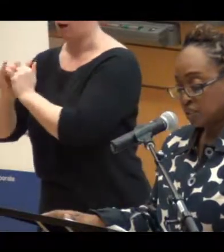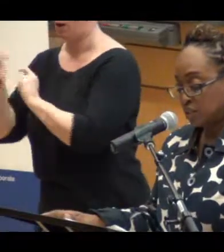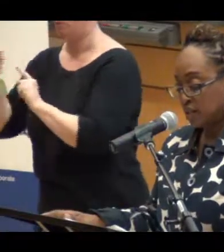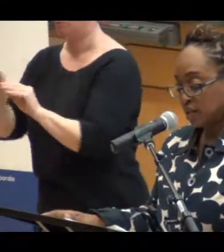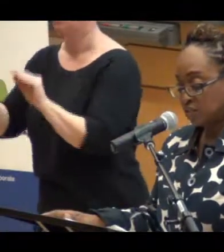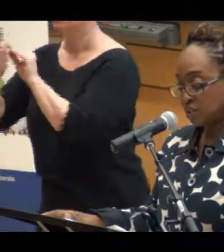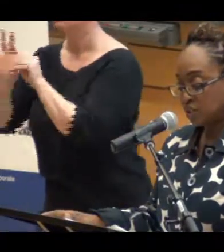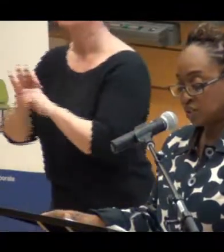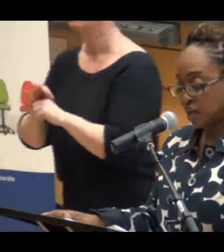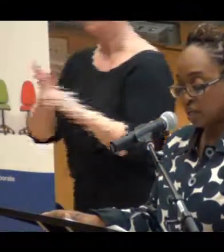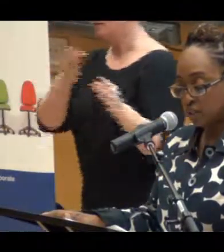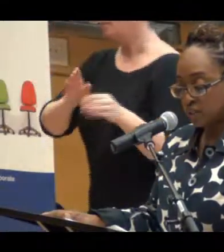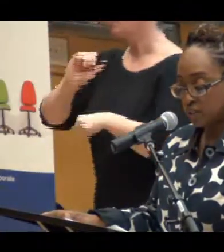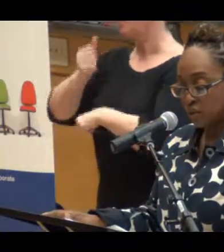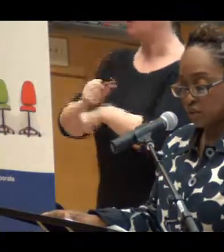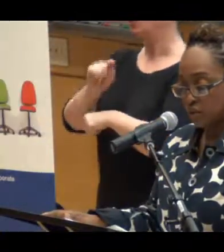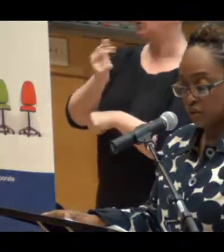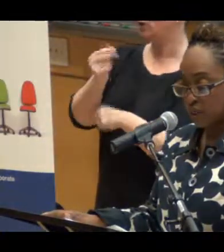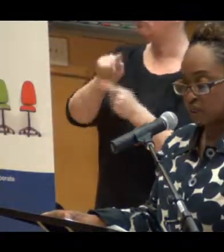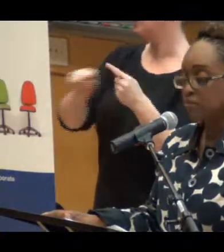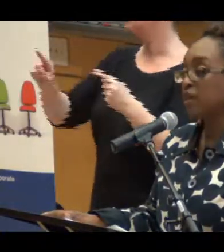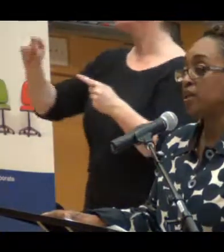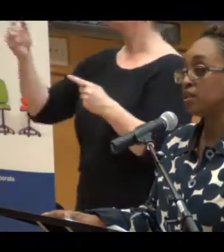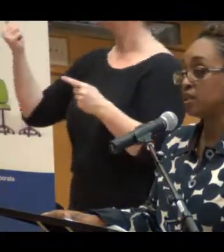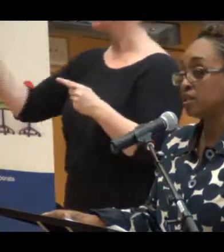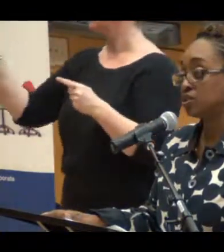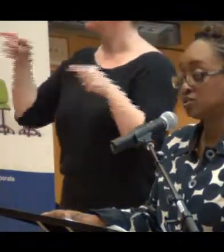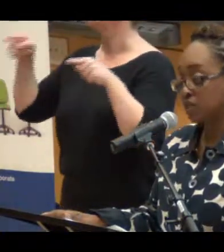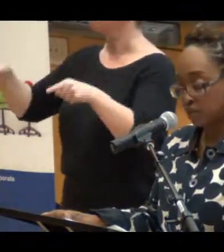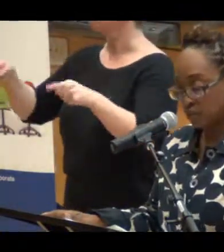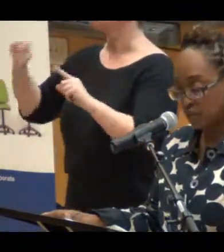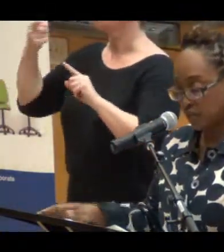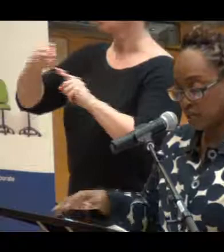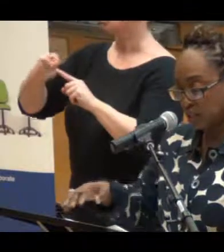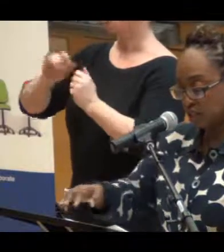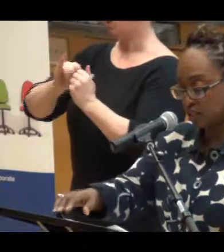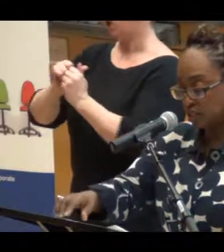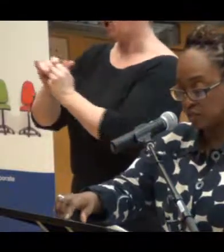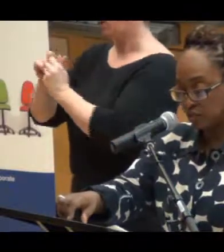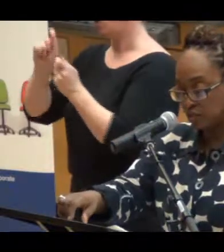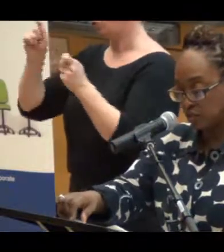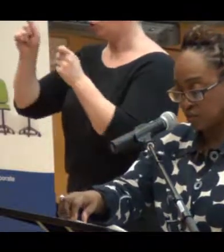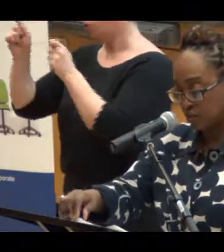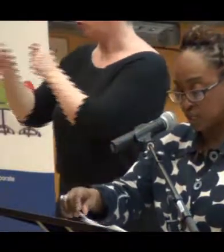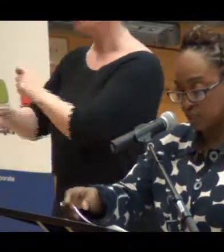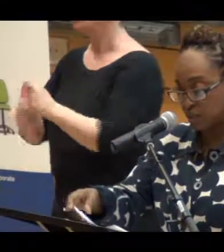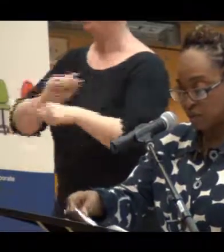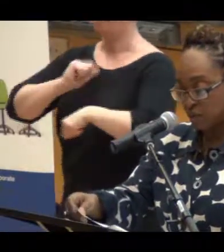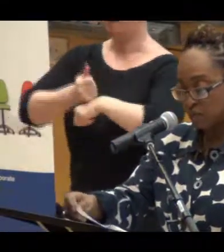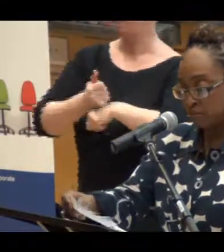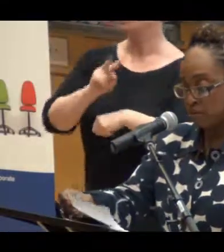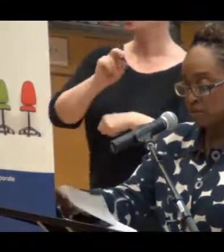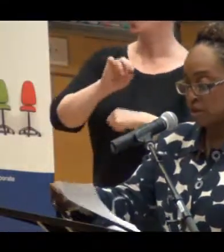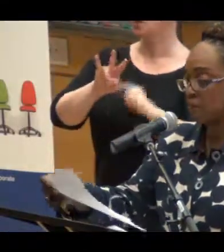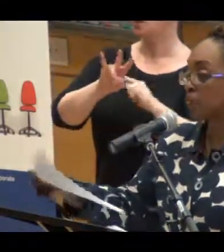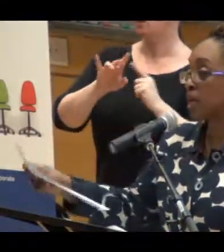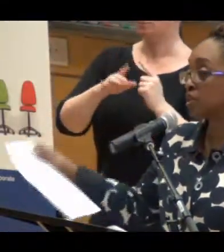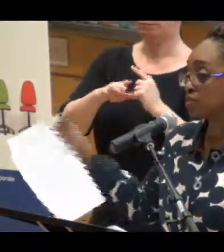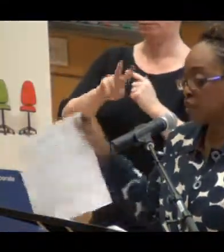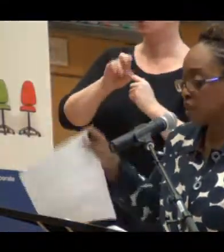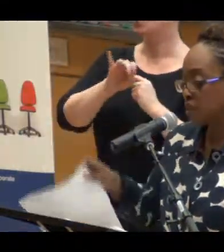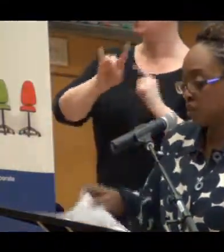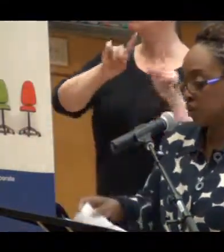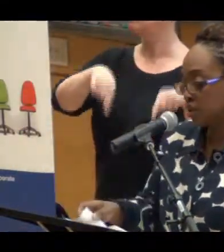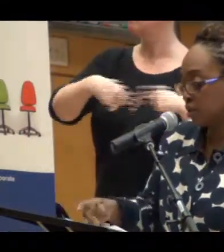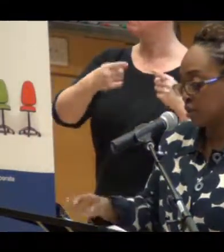diversity plan was designed to build on the progress we made since 2008 and continue the process we had begun of